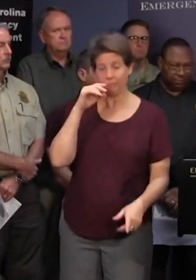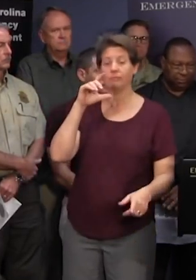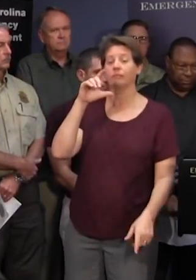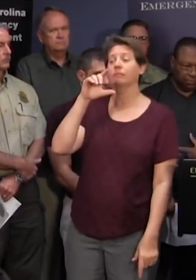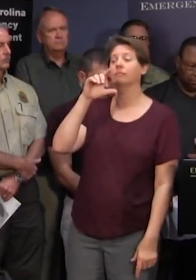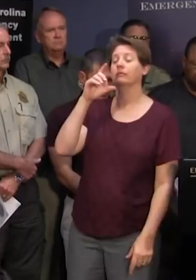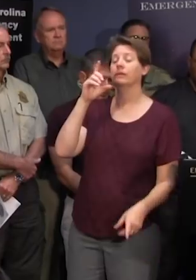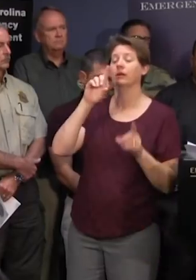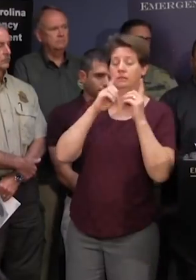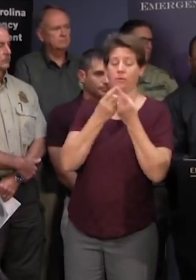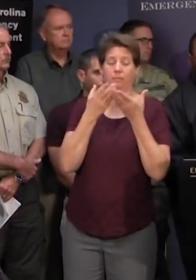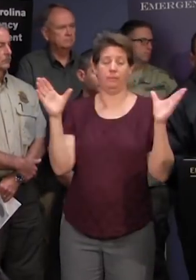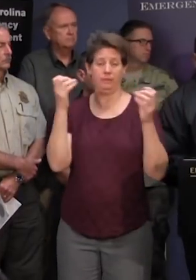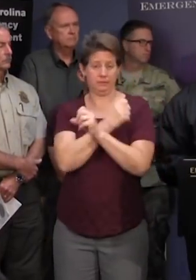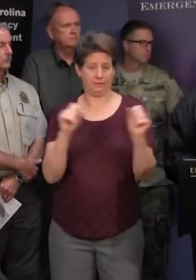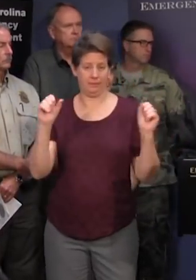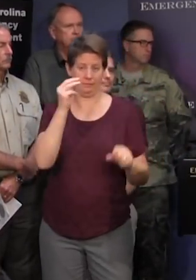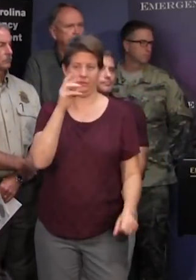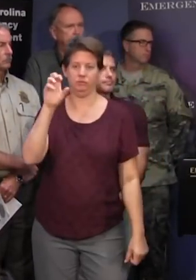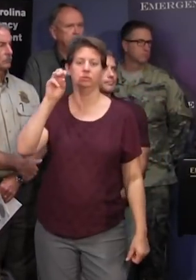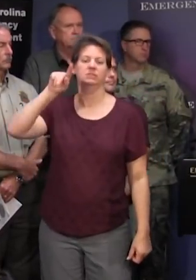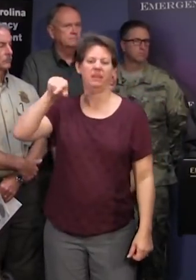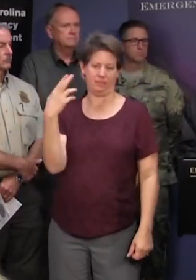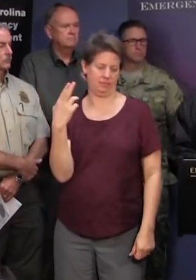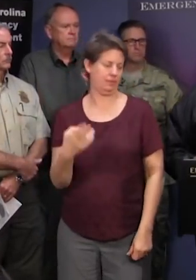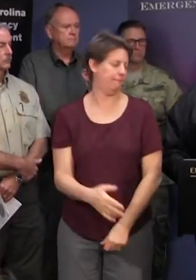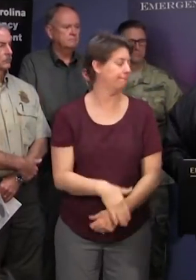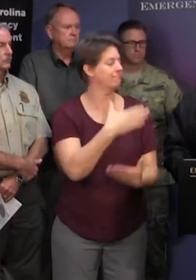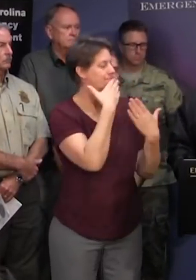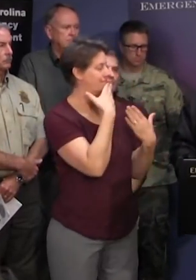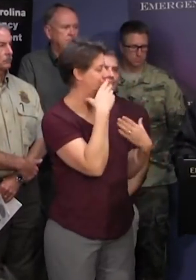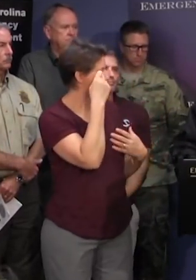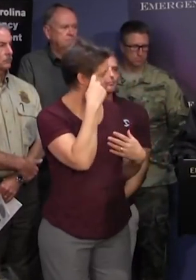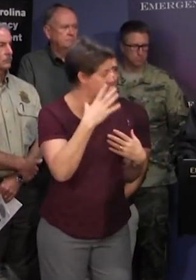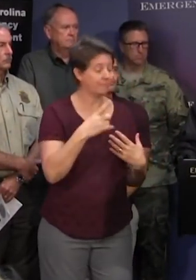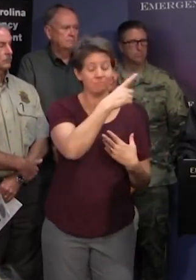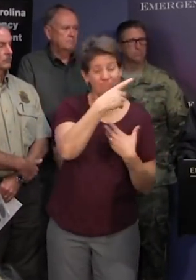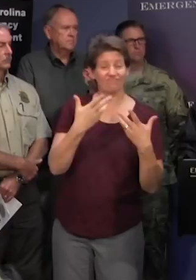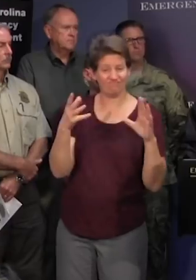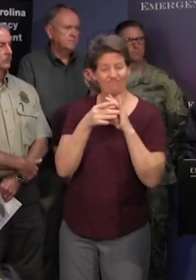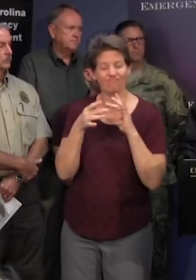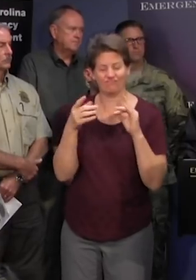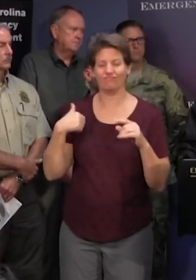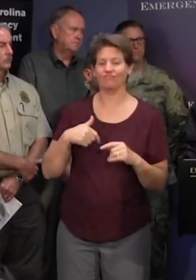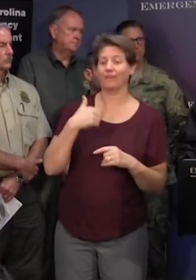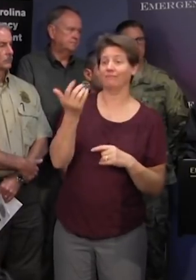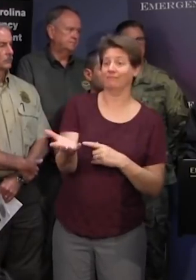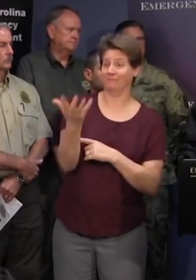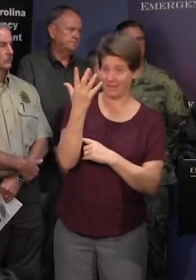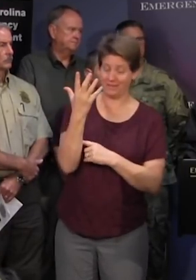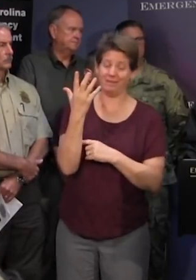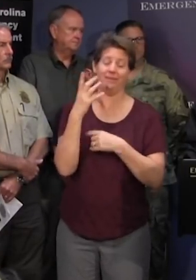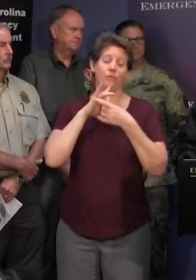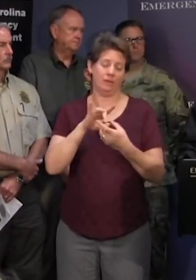smith department of public safety thank you governor as the governor's mentioned we have five storm related